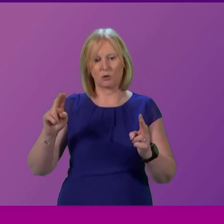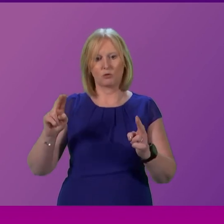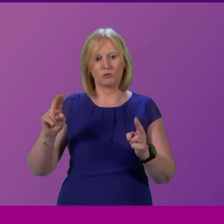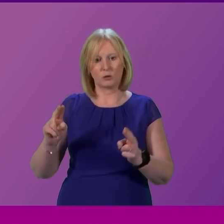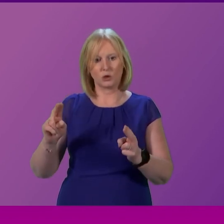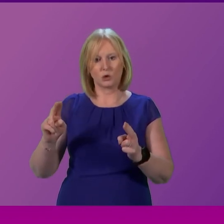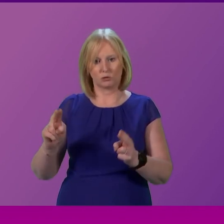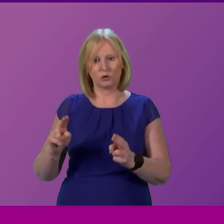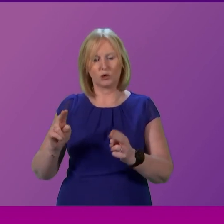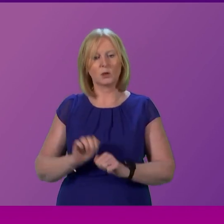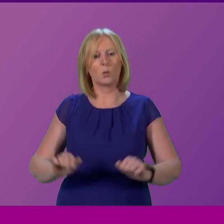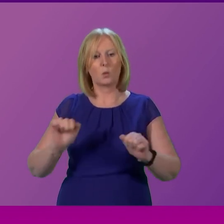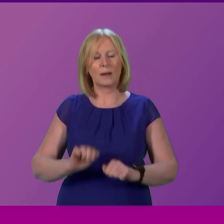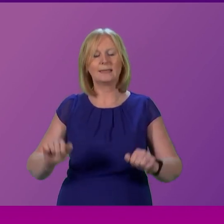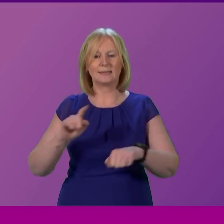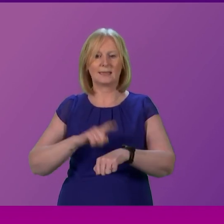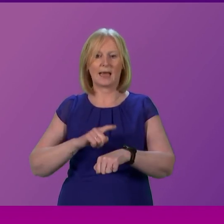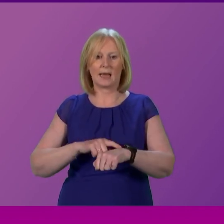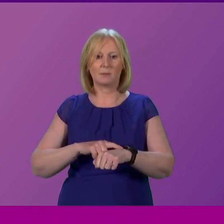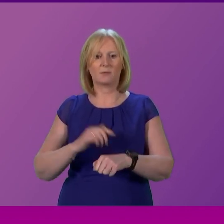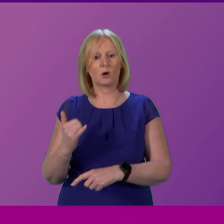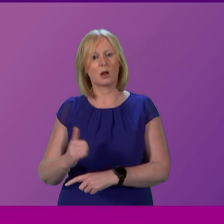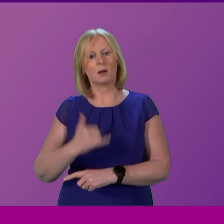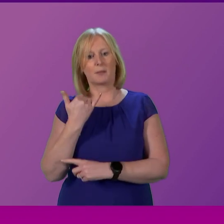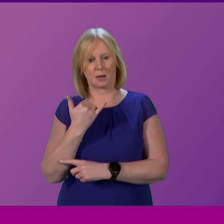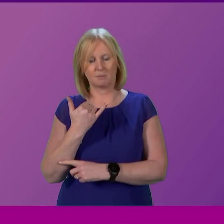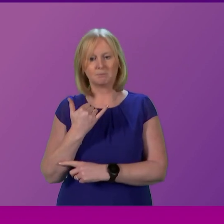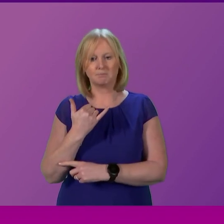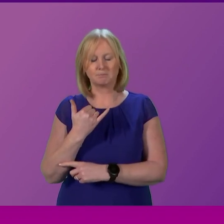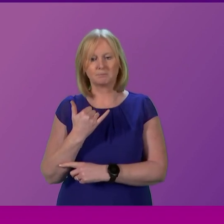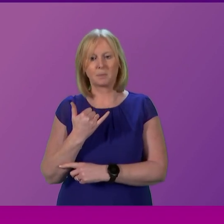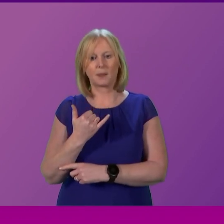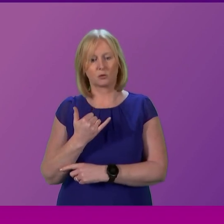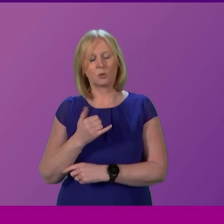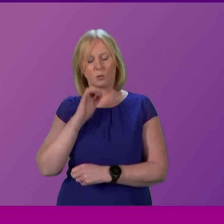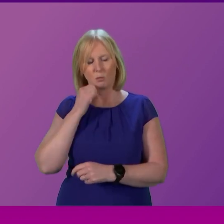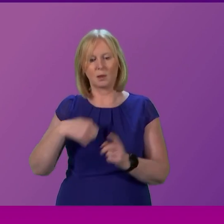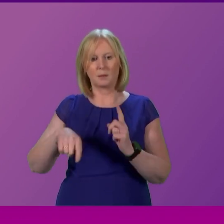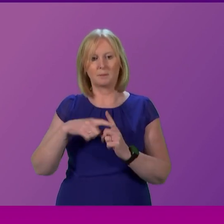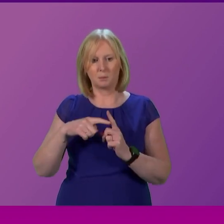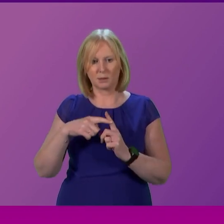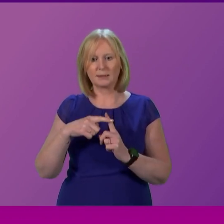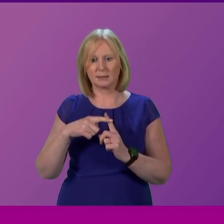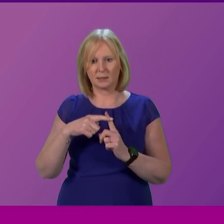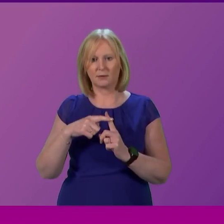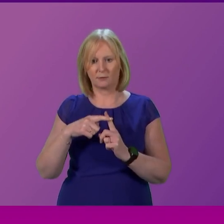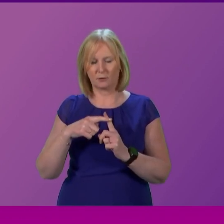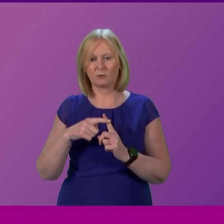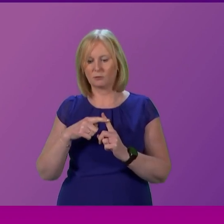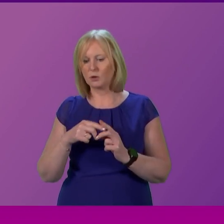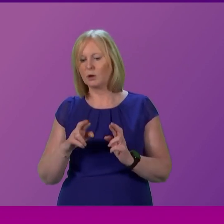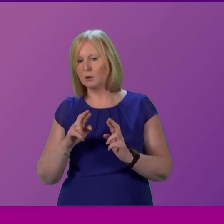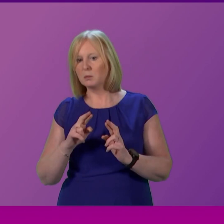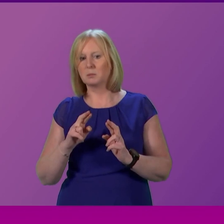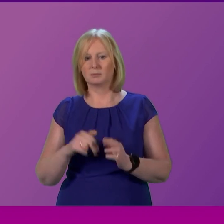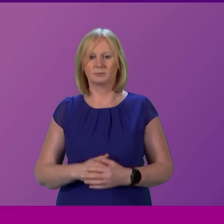the amount of time people are waiting for the call to be answered so that is hopefully a positive sign for things to